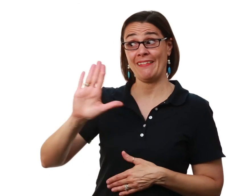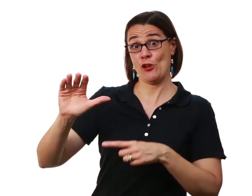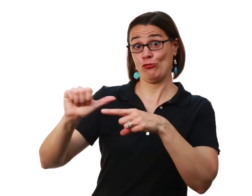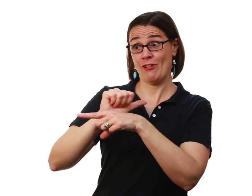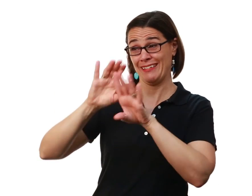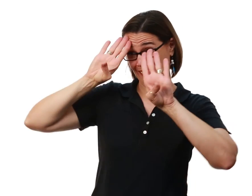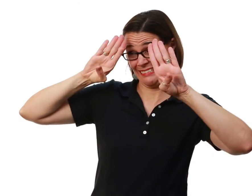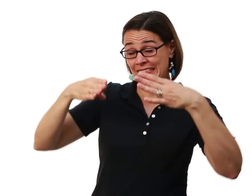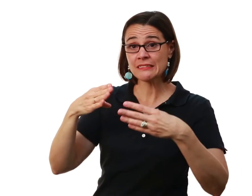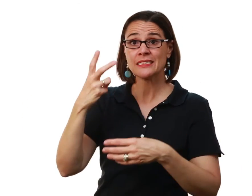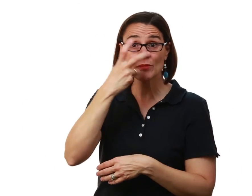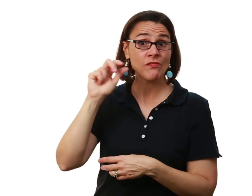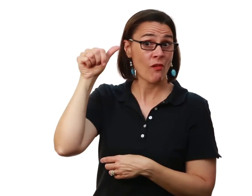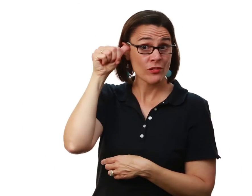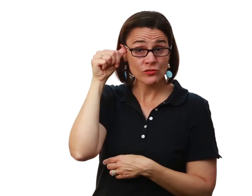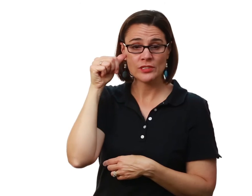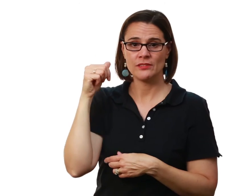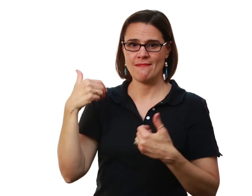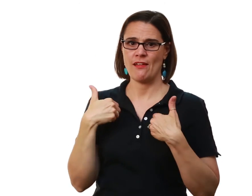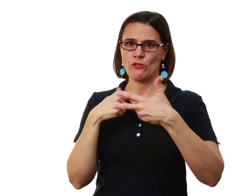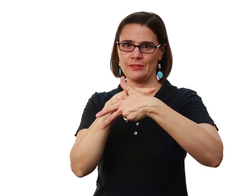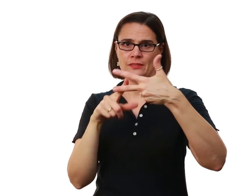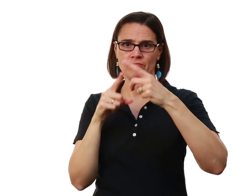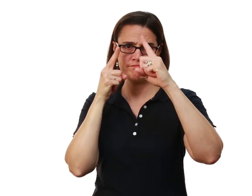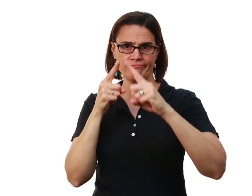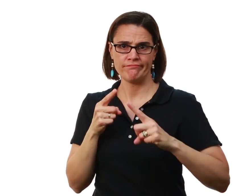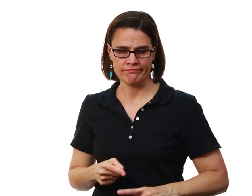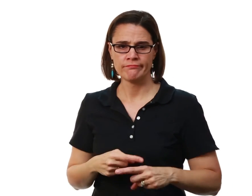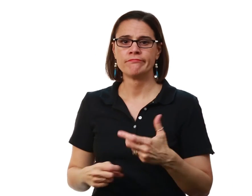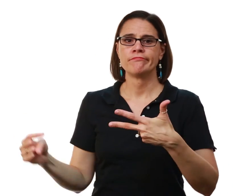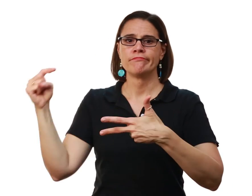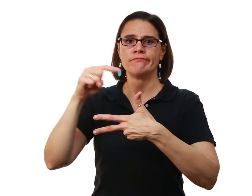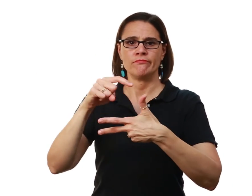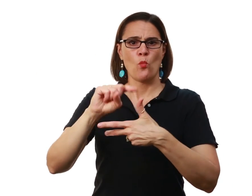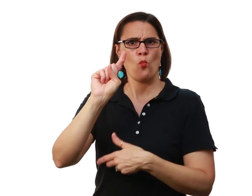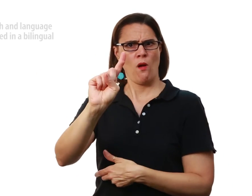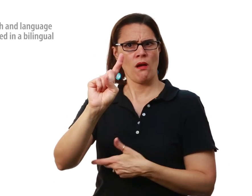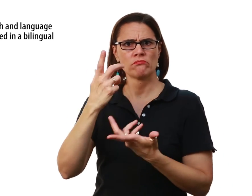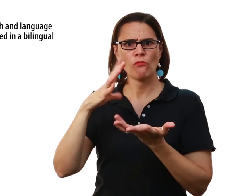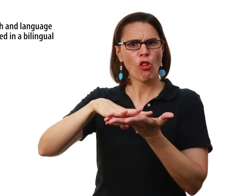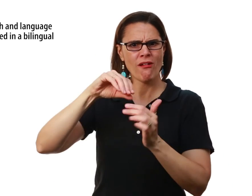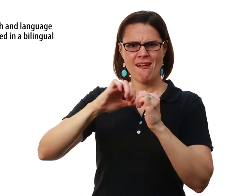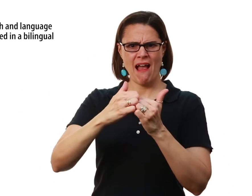That training focused on three different goals And they were to